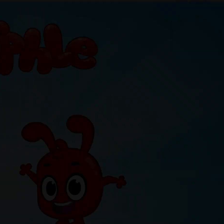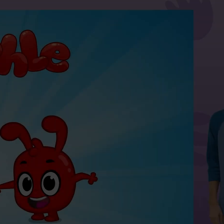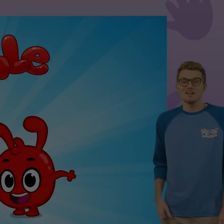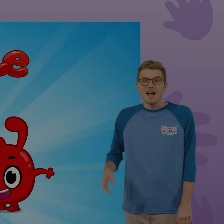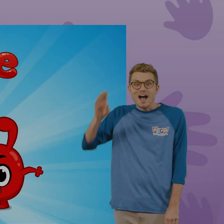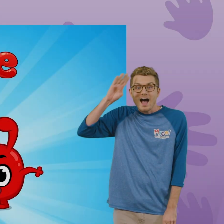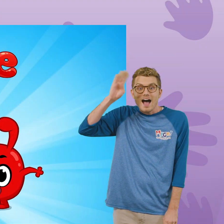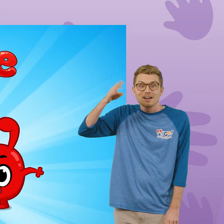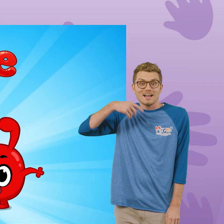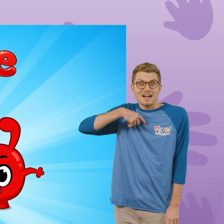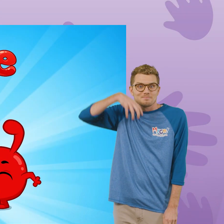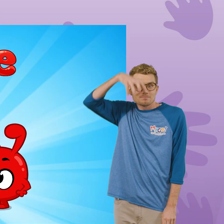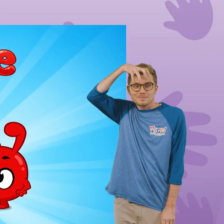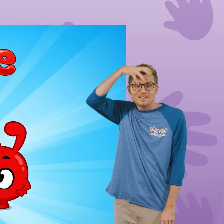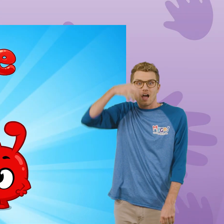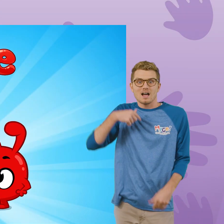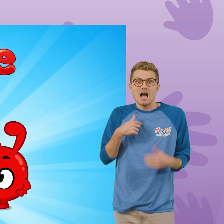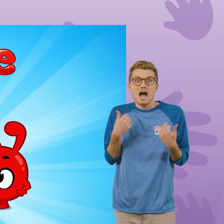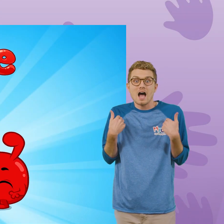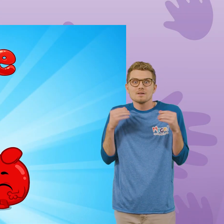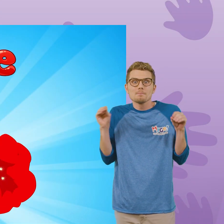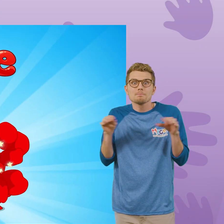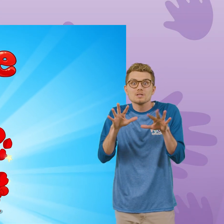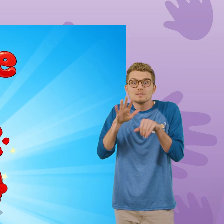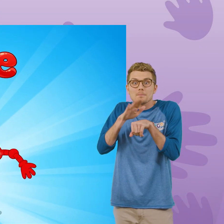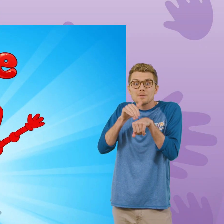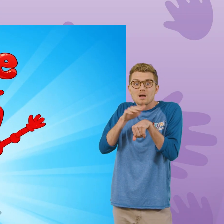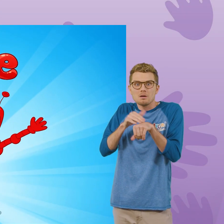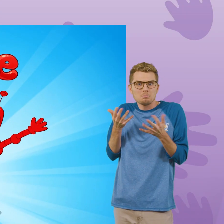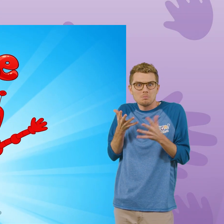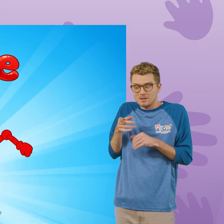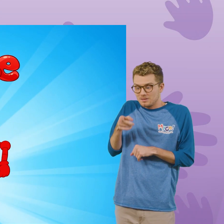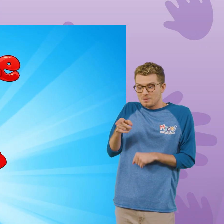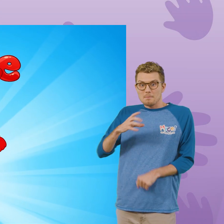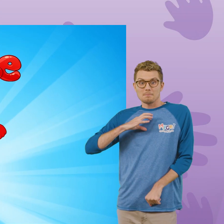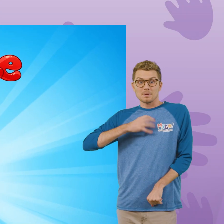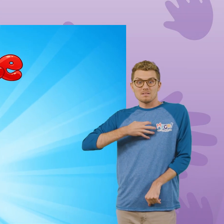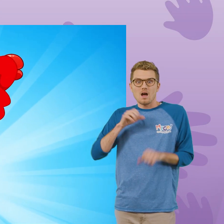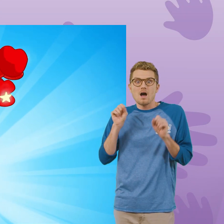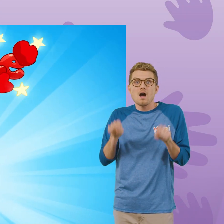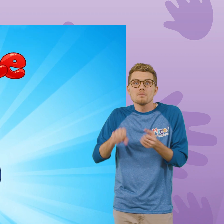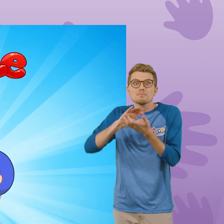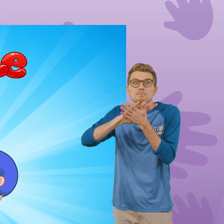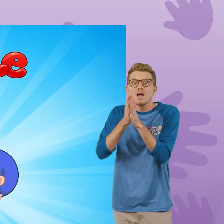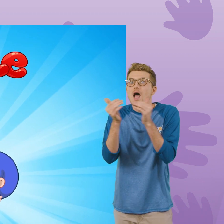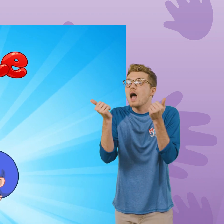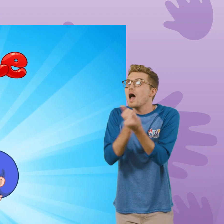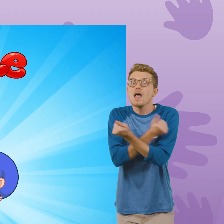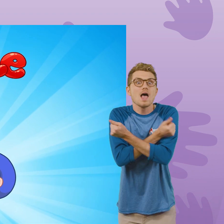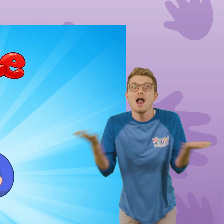Hi, I'm Mila, and my magic pet, Morple, can morph into anything I want.